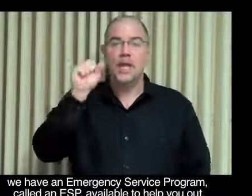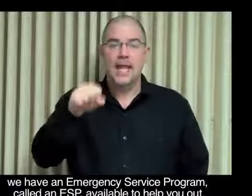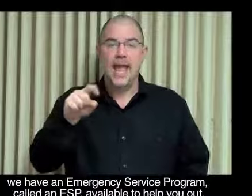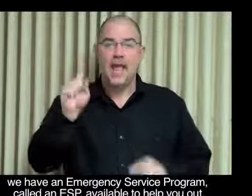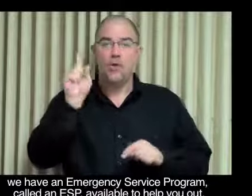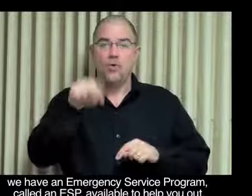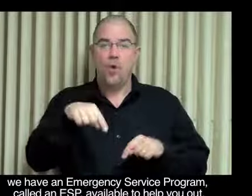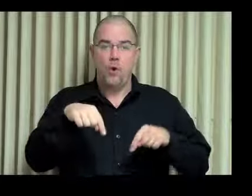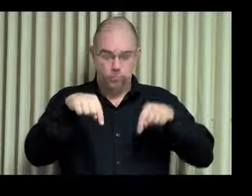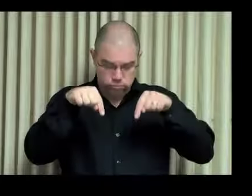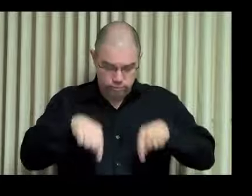to help you out.